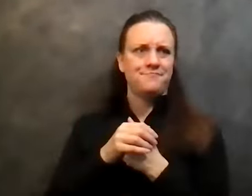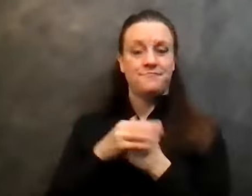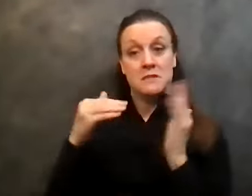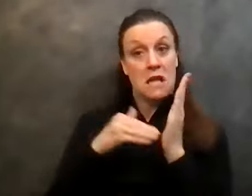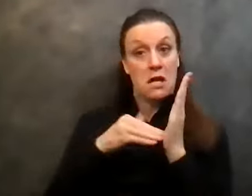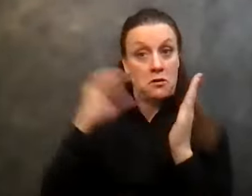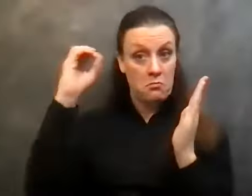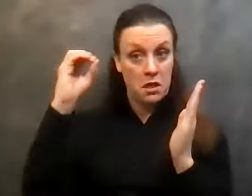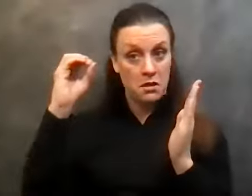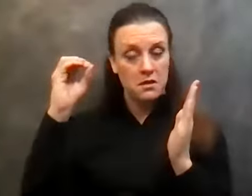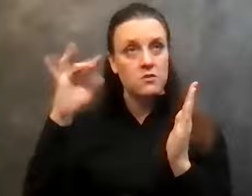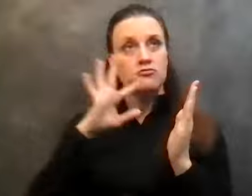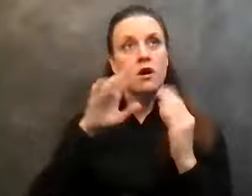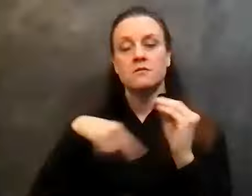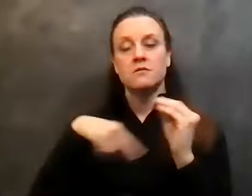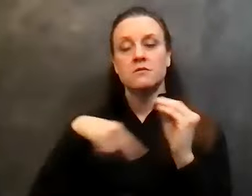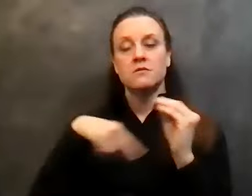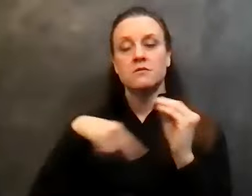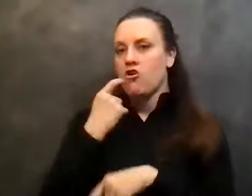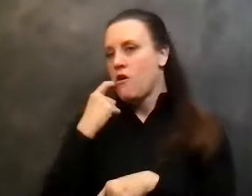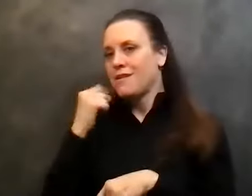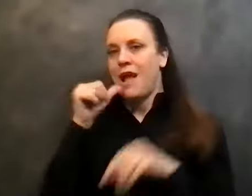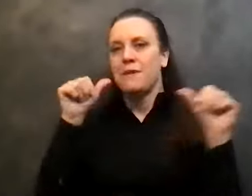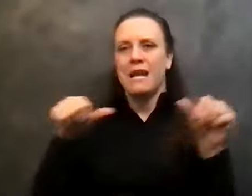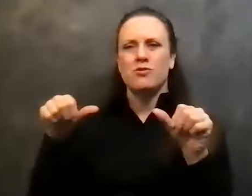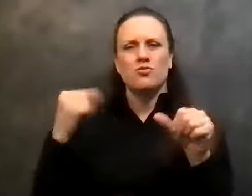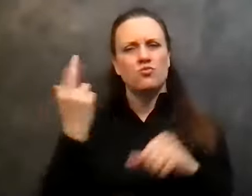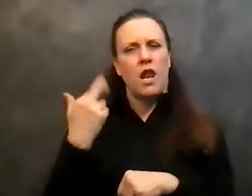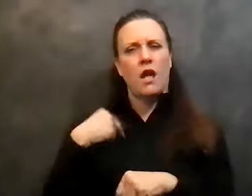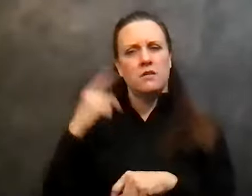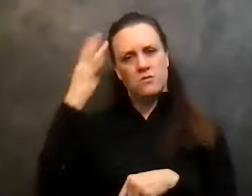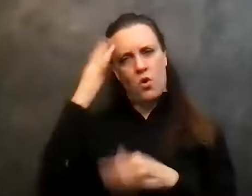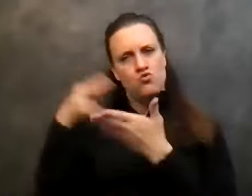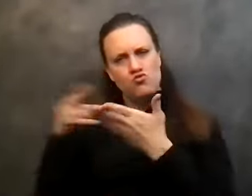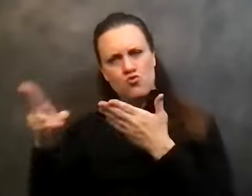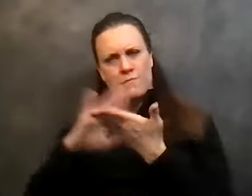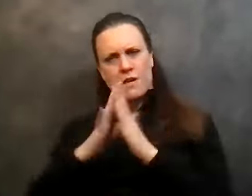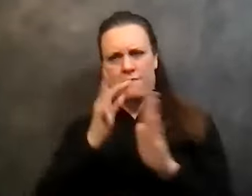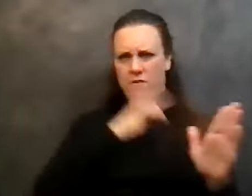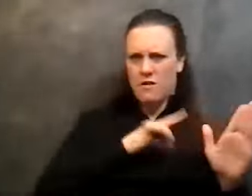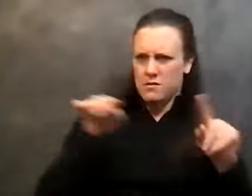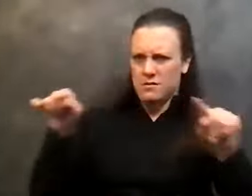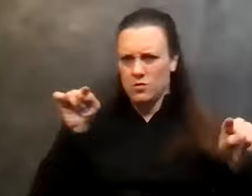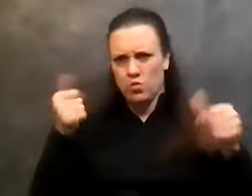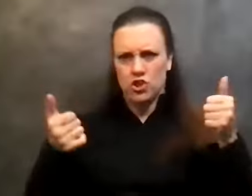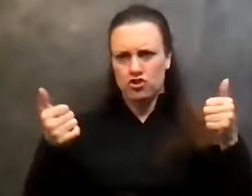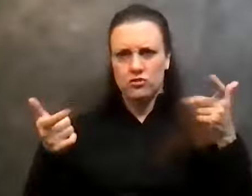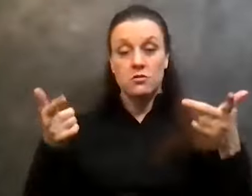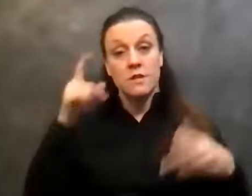it, it talks about the alcoholic not being able to really know the truth from the false, you know, his alcoholic life seems the